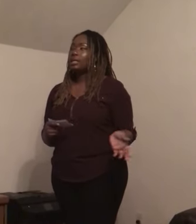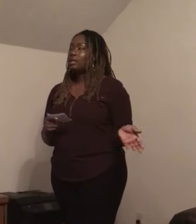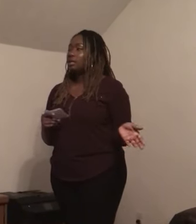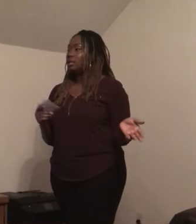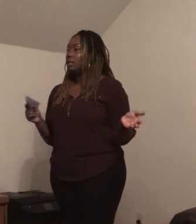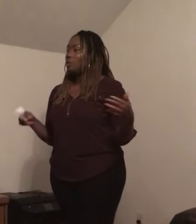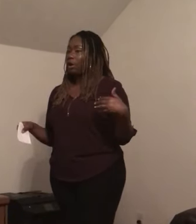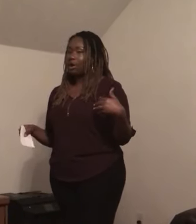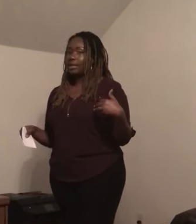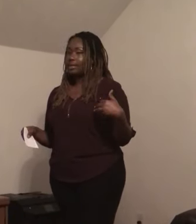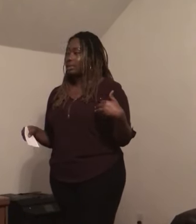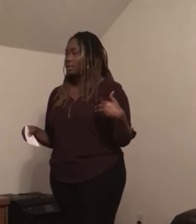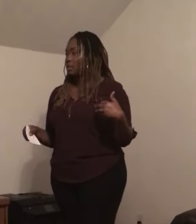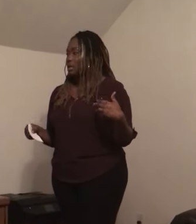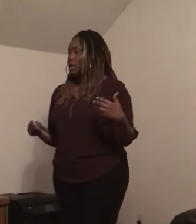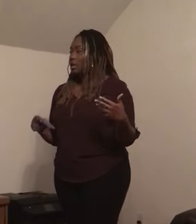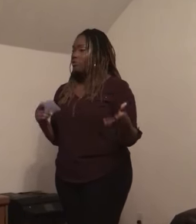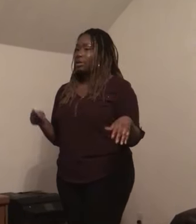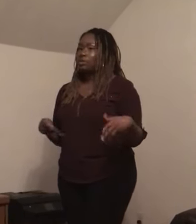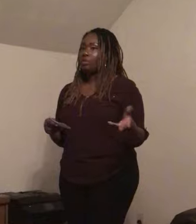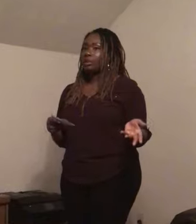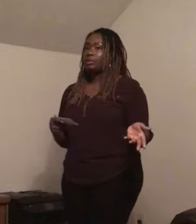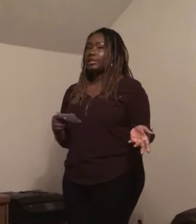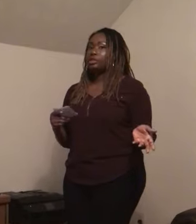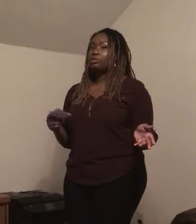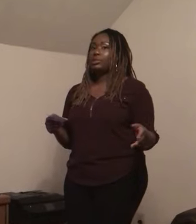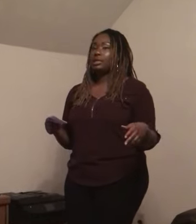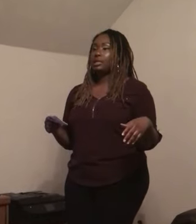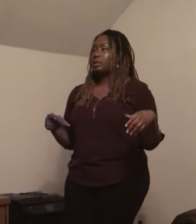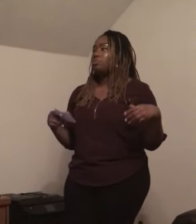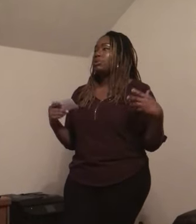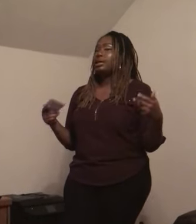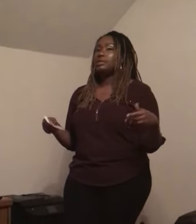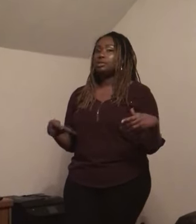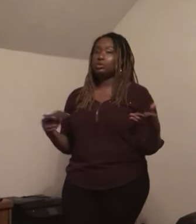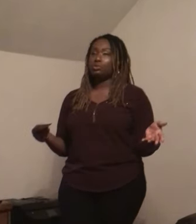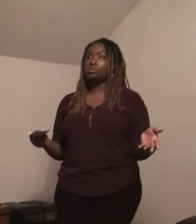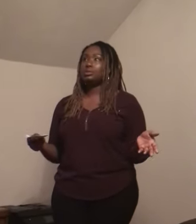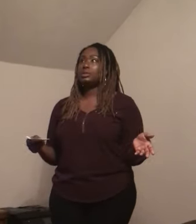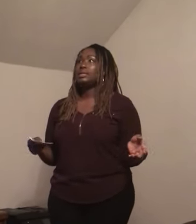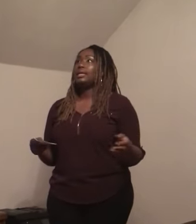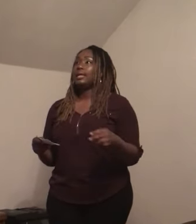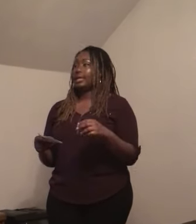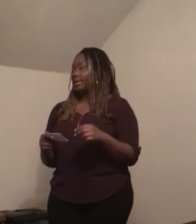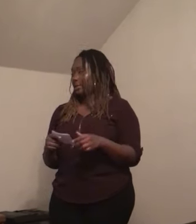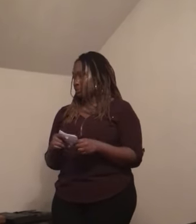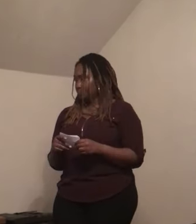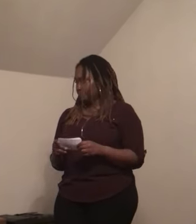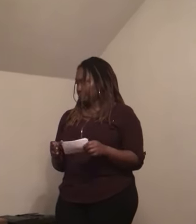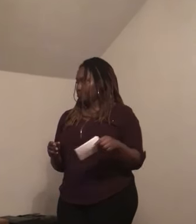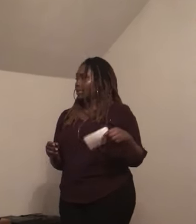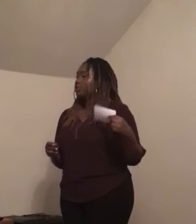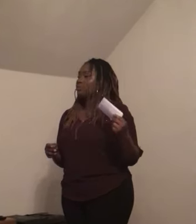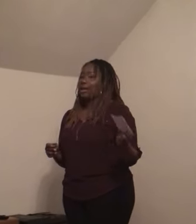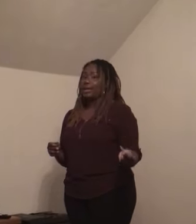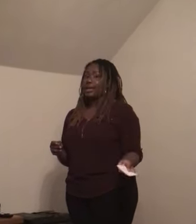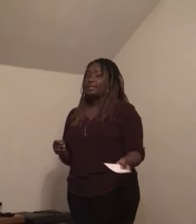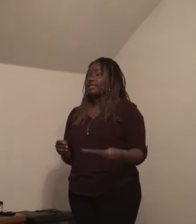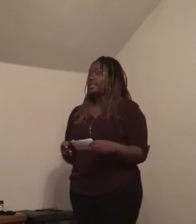awareness around the world, it should be brought into schools and it should recognize the